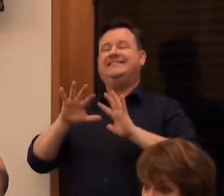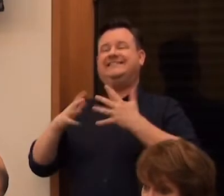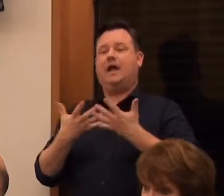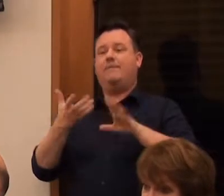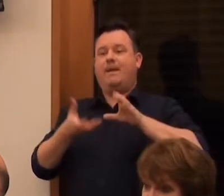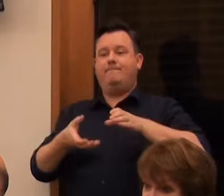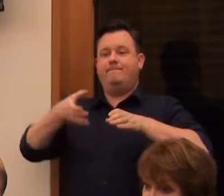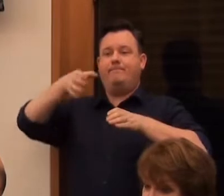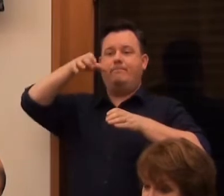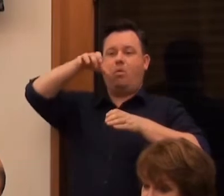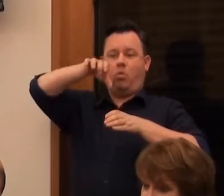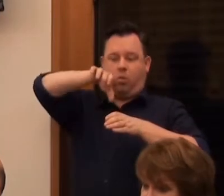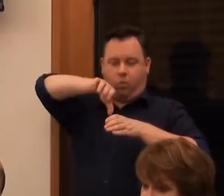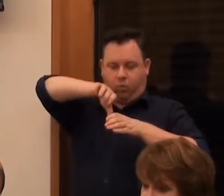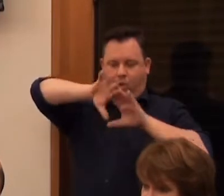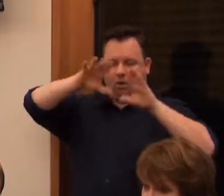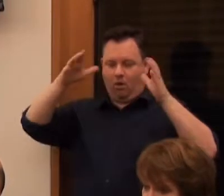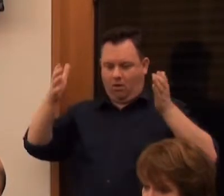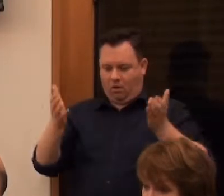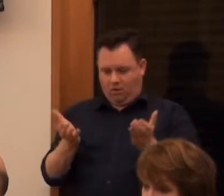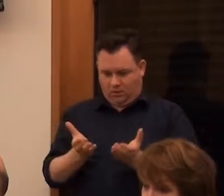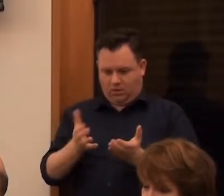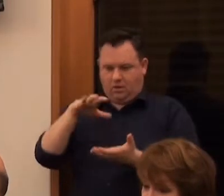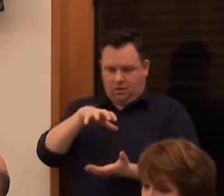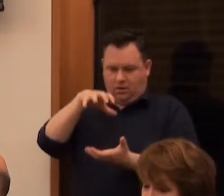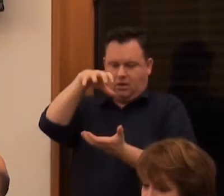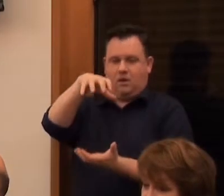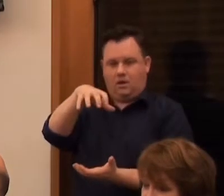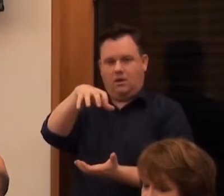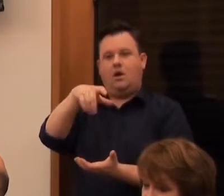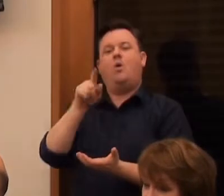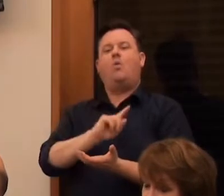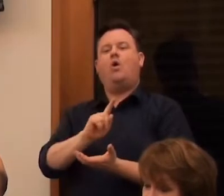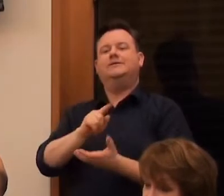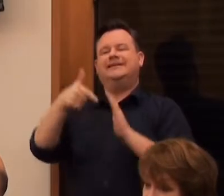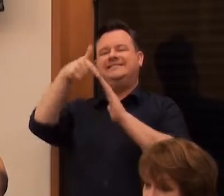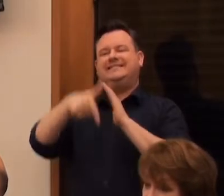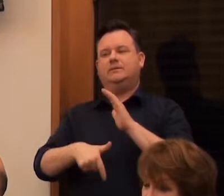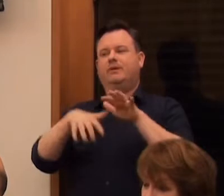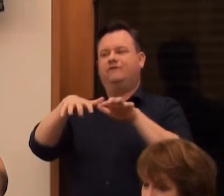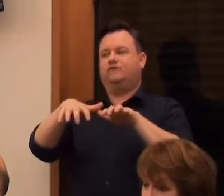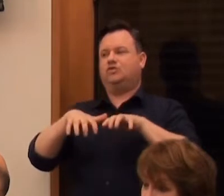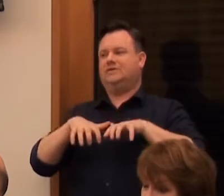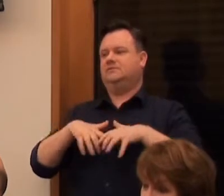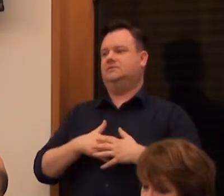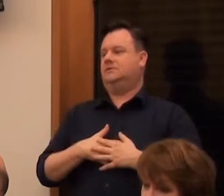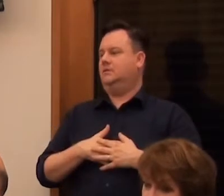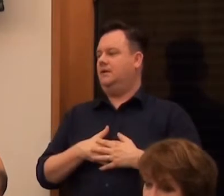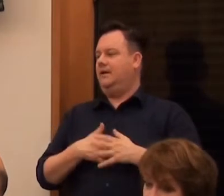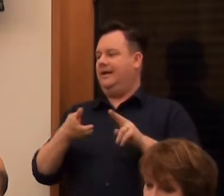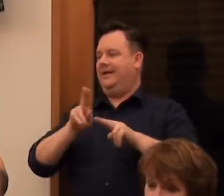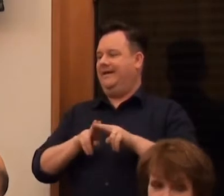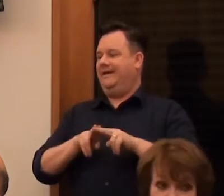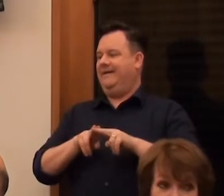mould. And then it's displayed, you know, a display case is actually a deep freeze. But if you unplug it,